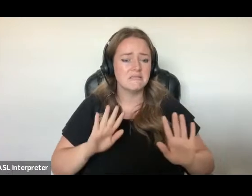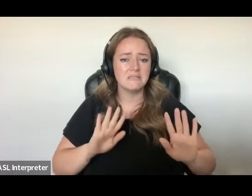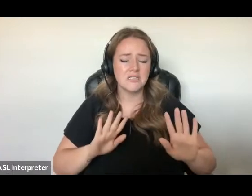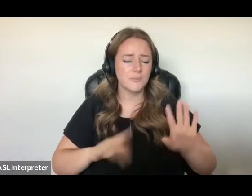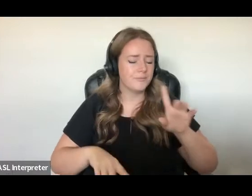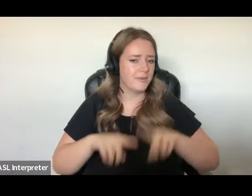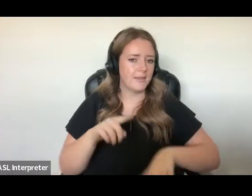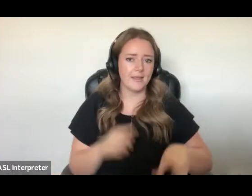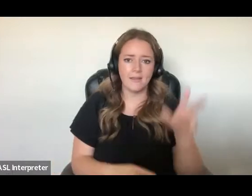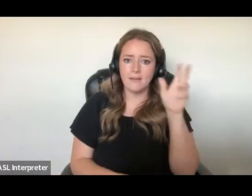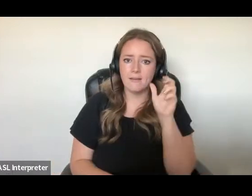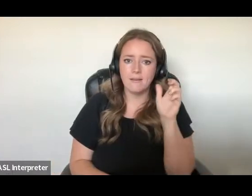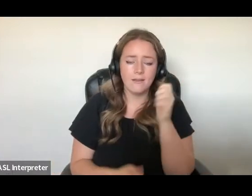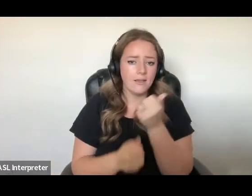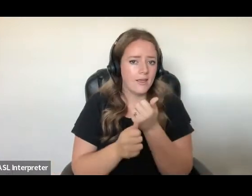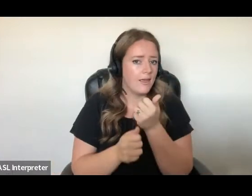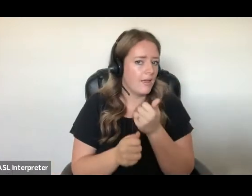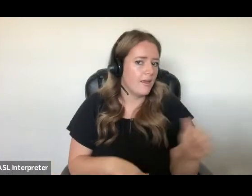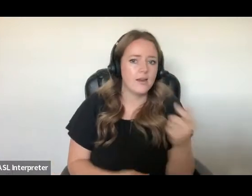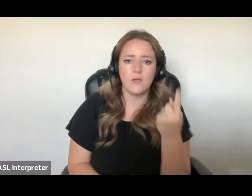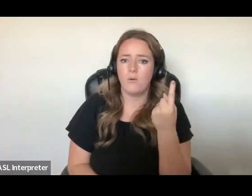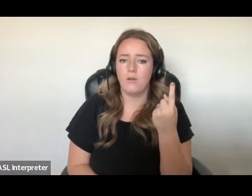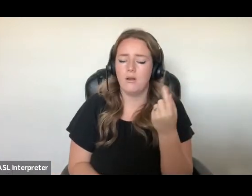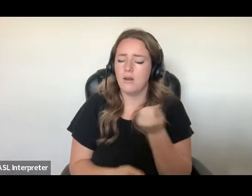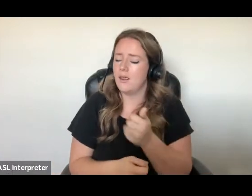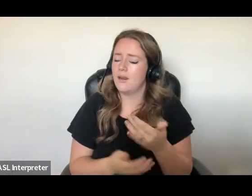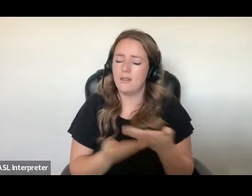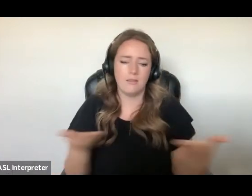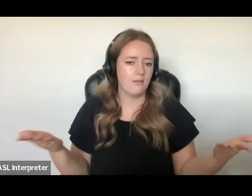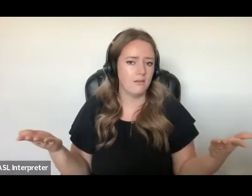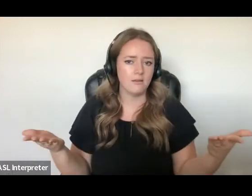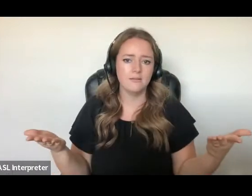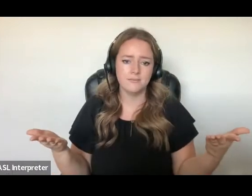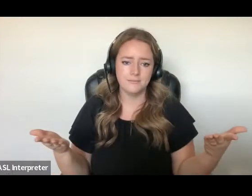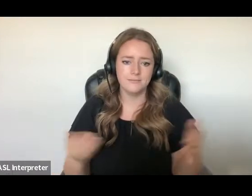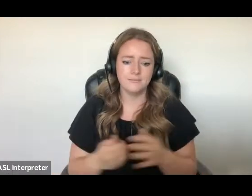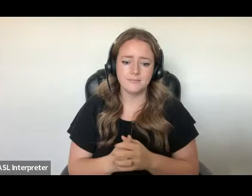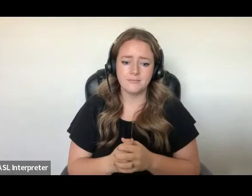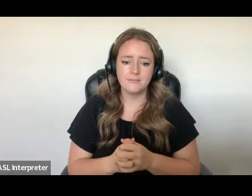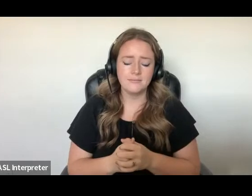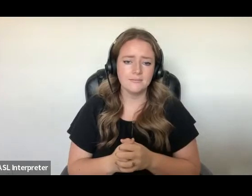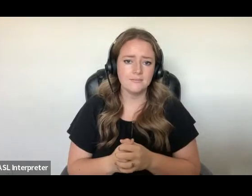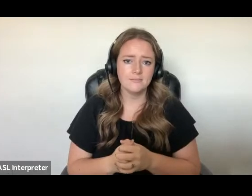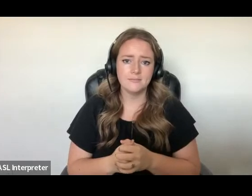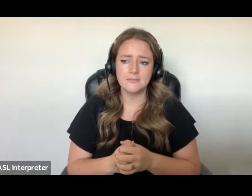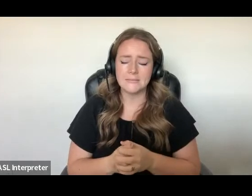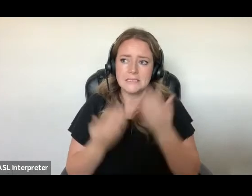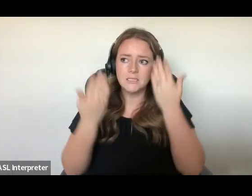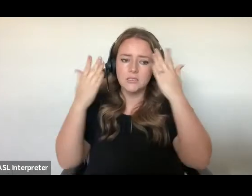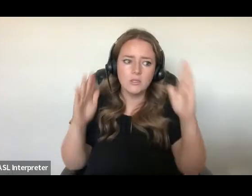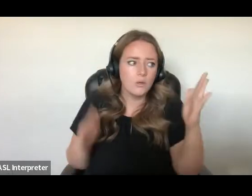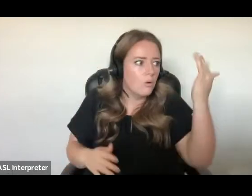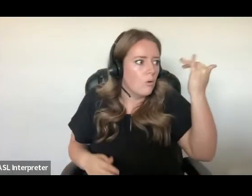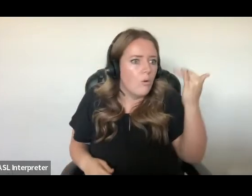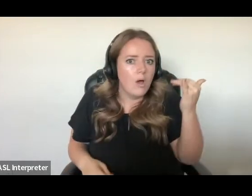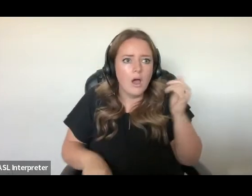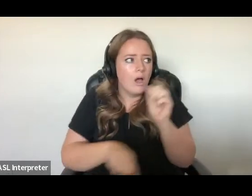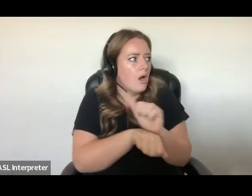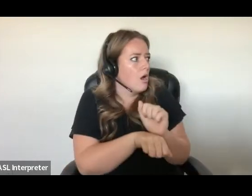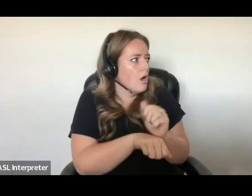hear anyone or anything. I didn't know why I was arrested and detained.